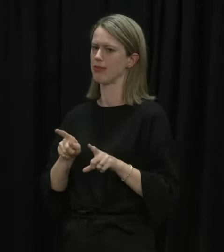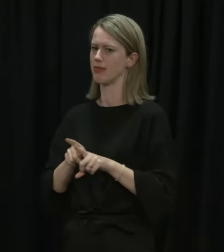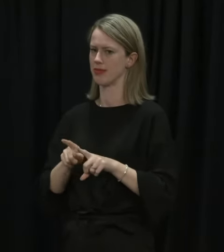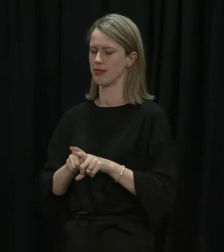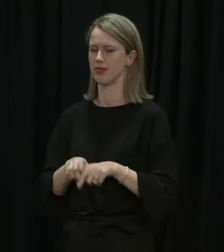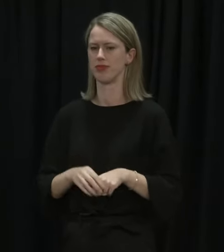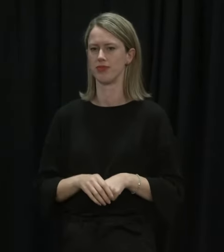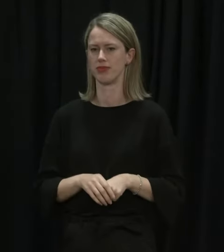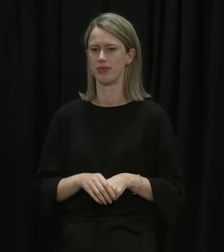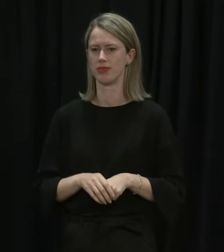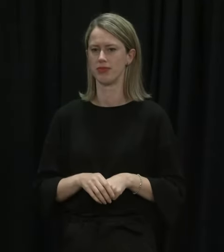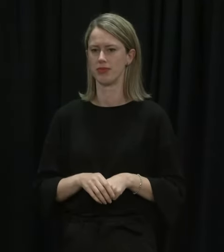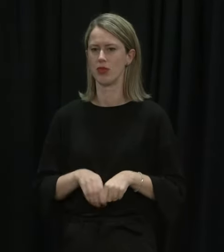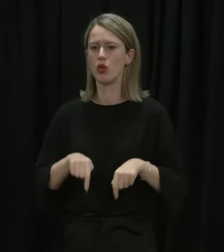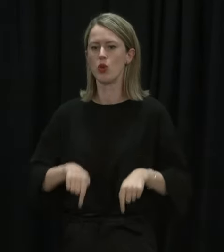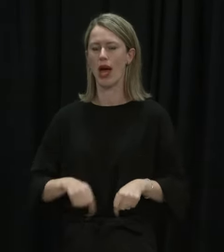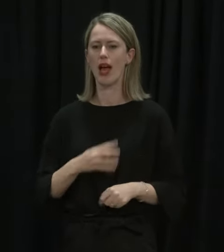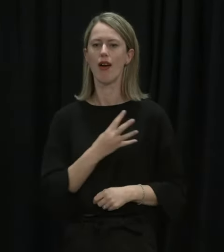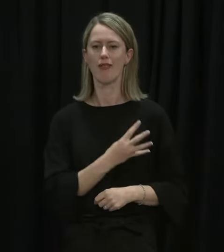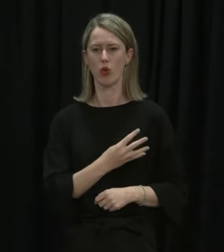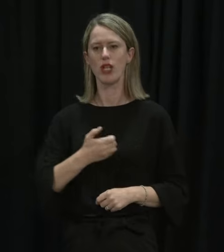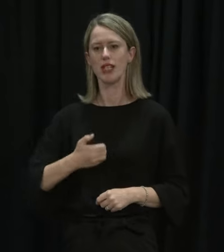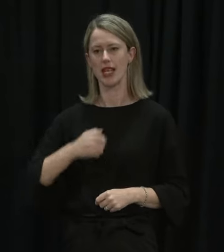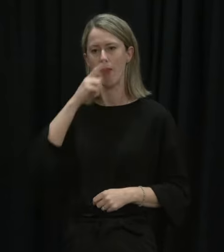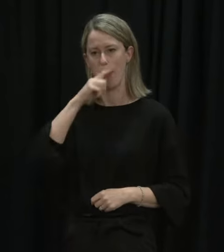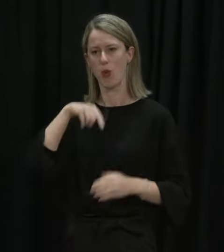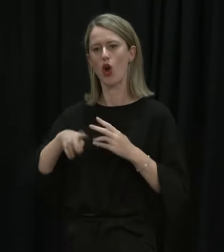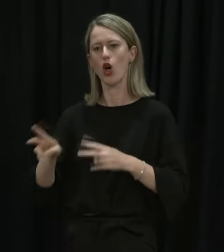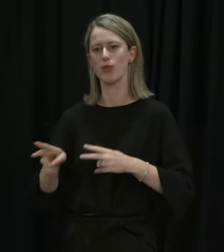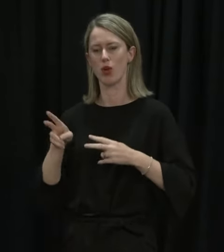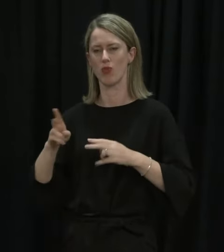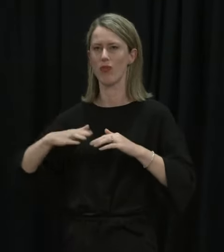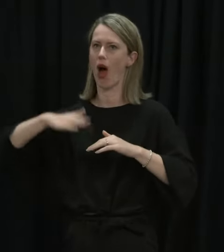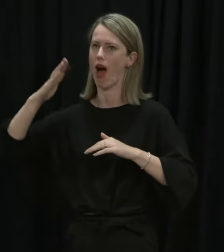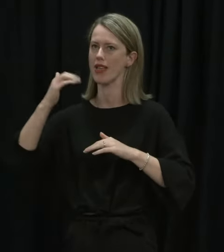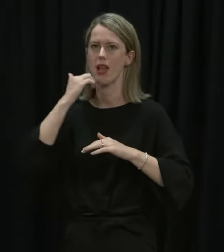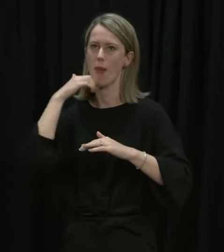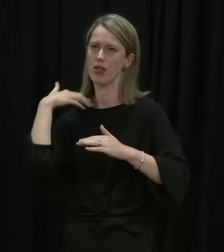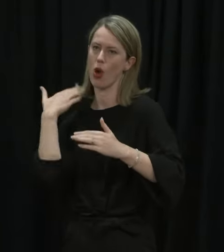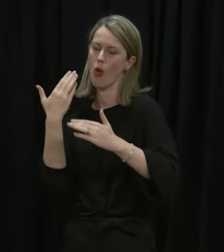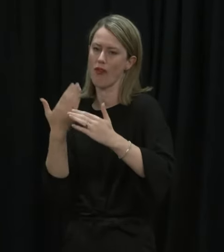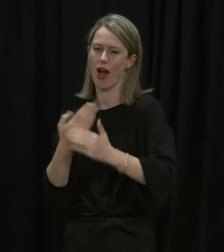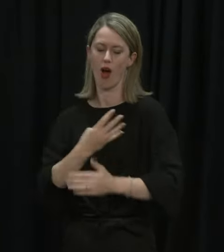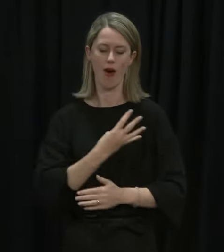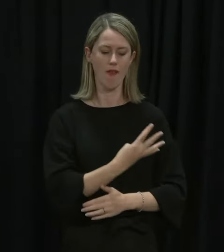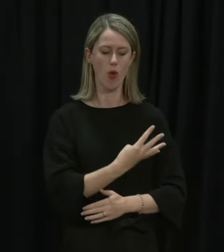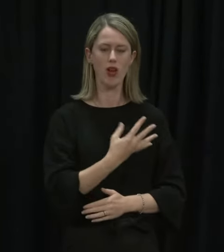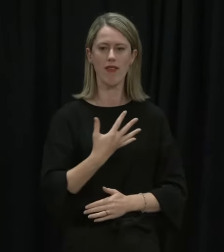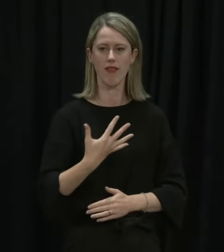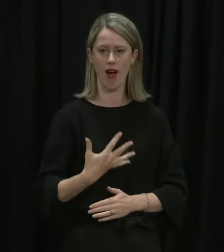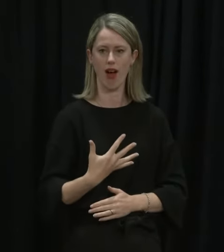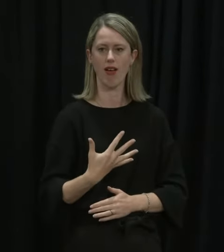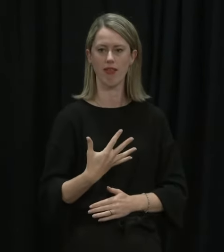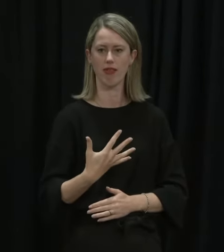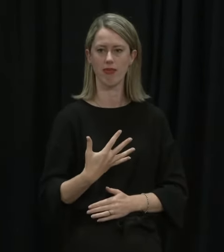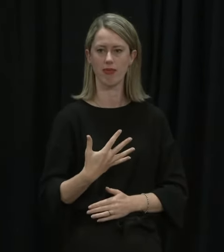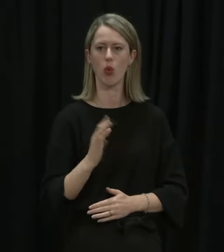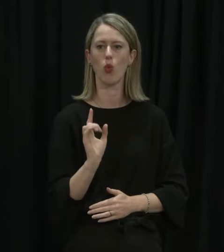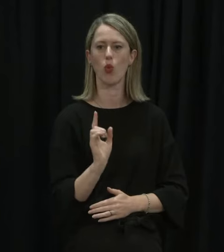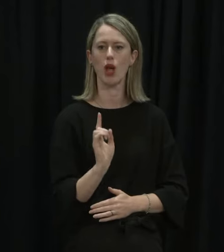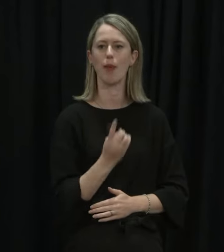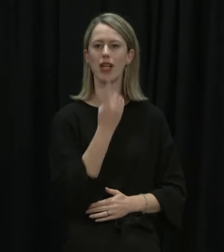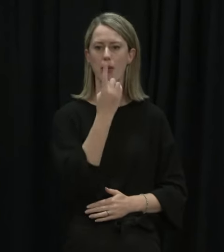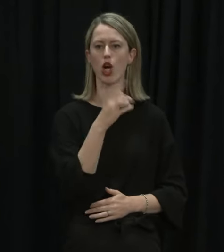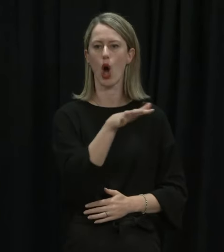Today we've got 46 people in hospital, our highest number in the outbreak to date. 45 of those are in hospitals across Tamaki